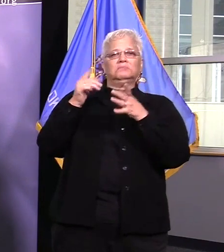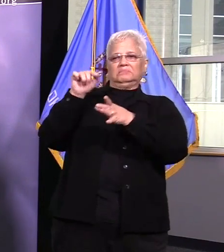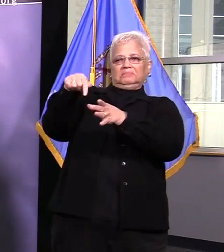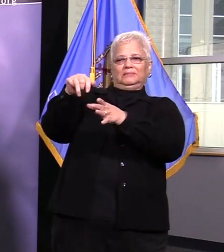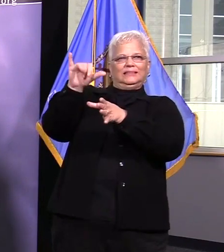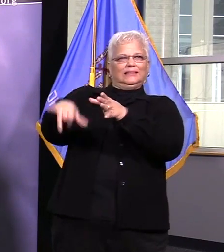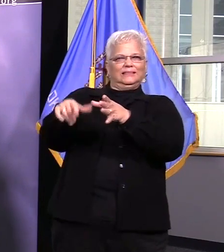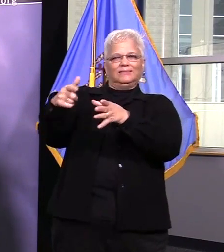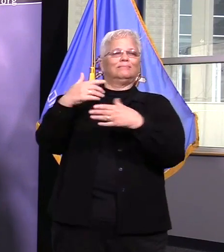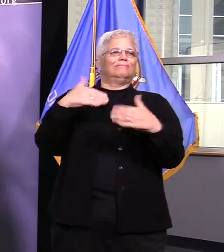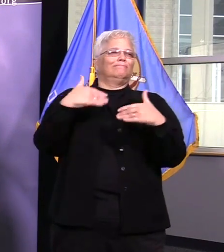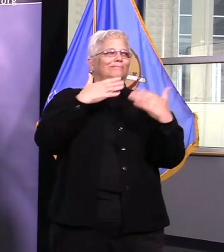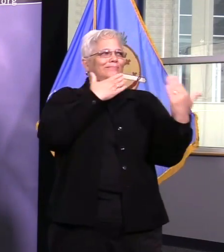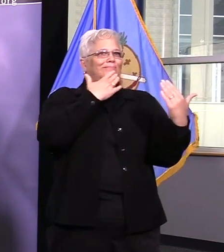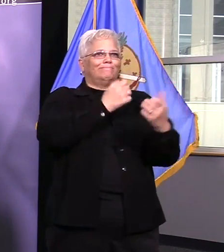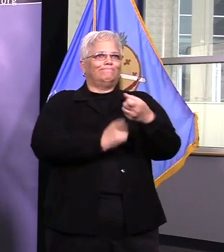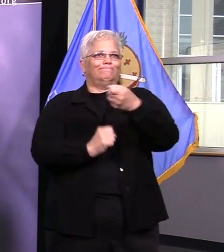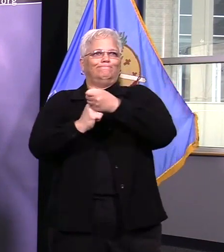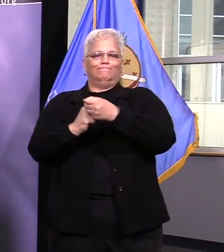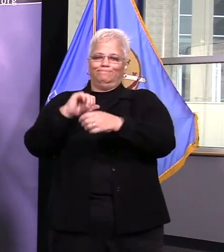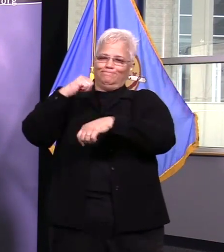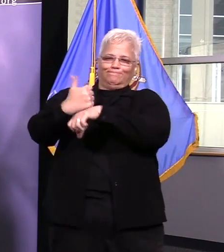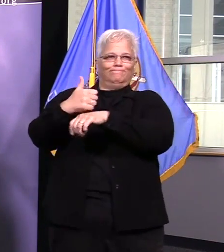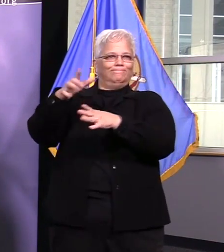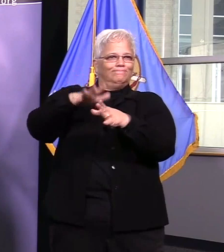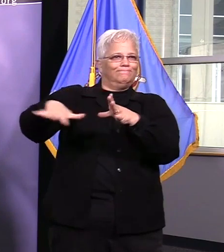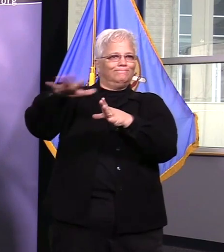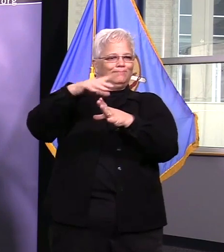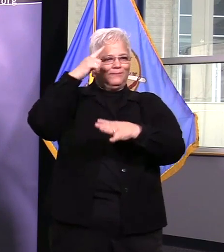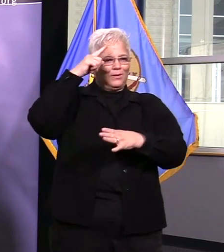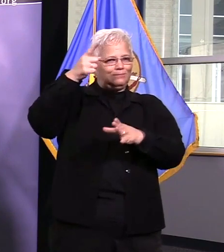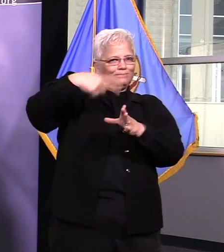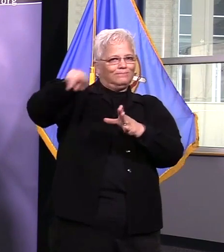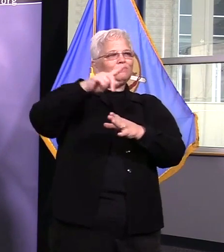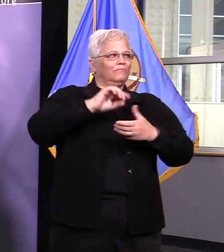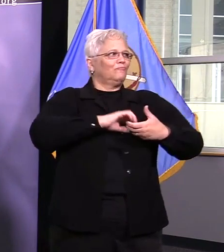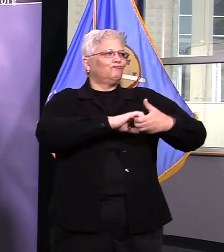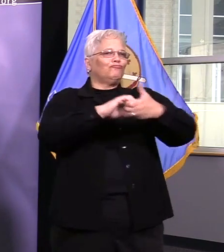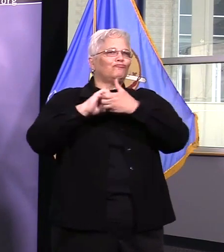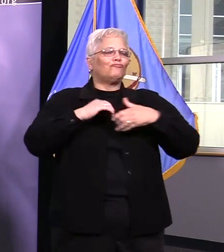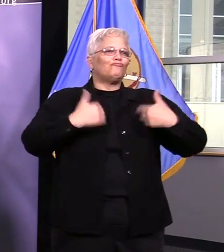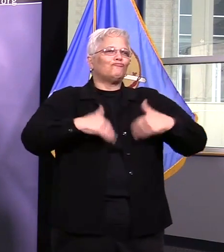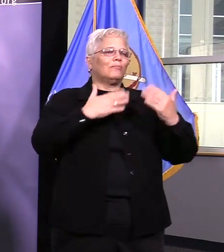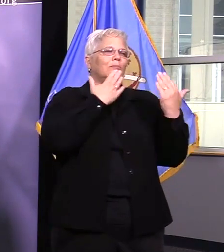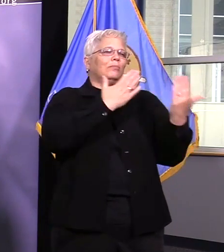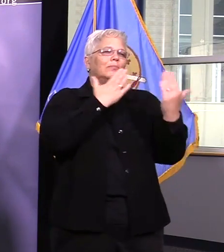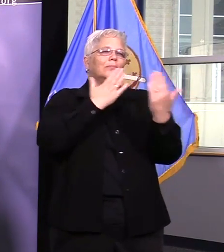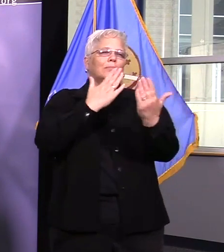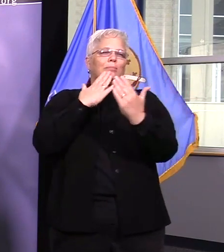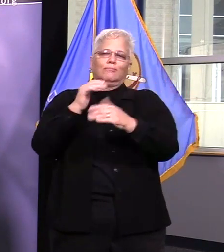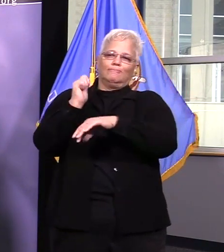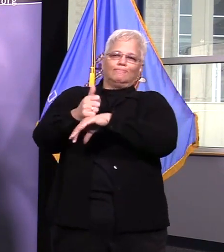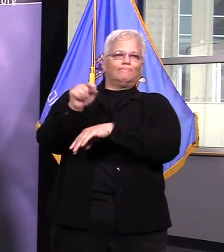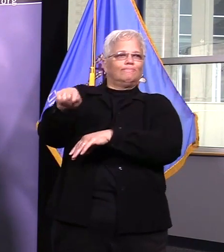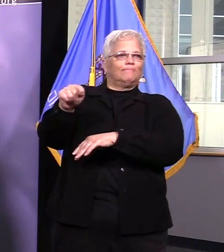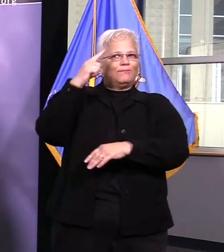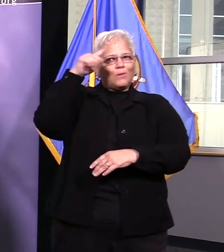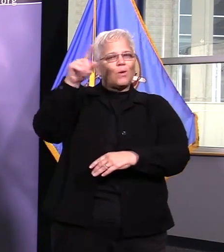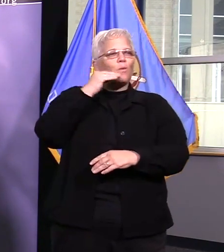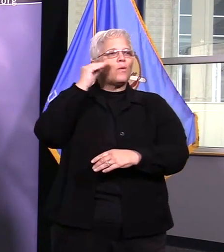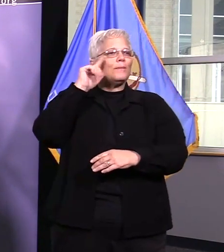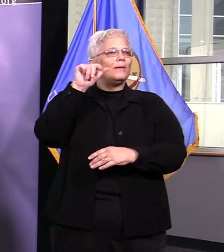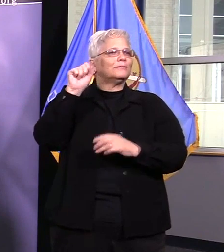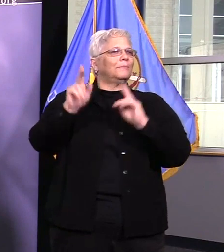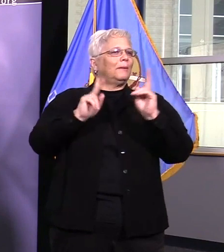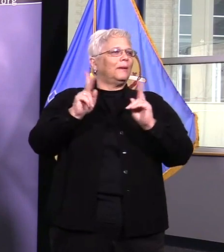Zaro Foundation. I'm really thankful for the Tulsa City Council for taking action on that so quickly. I also want to thank my colleagues